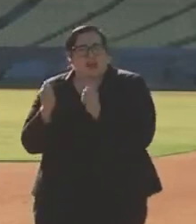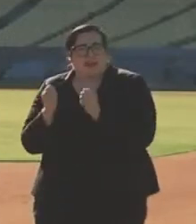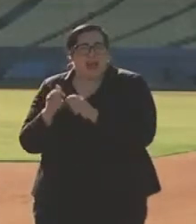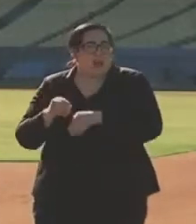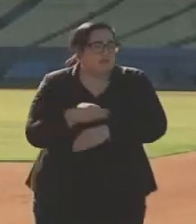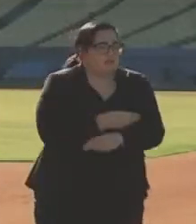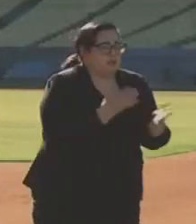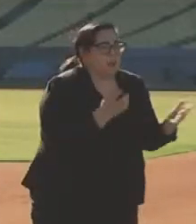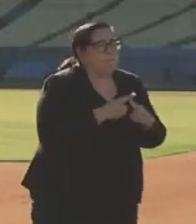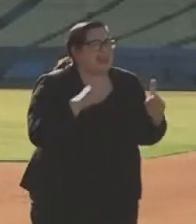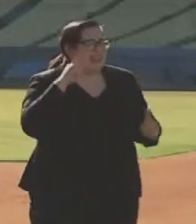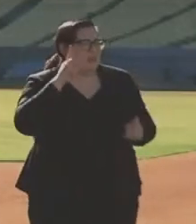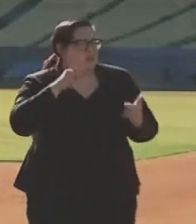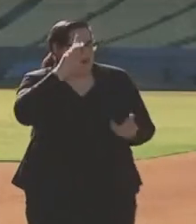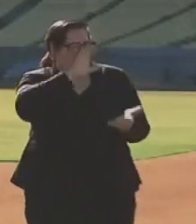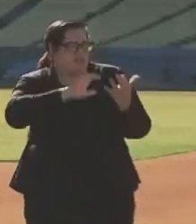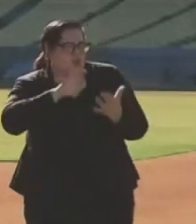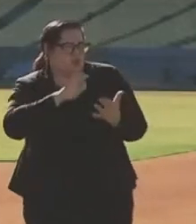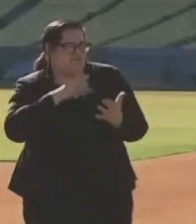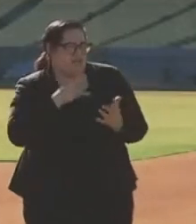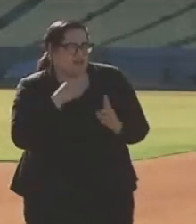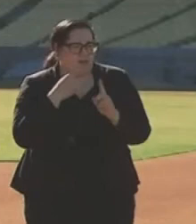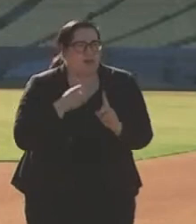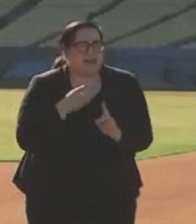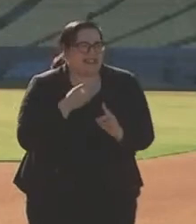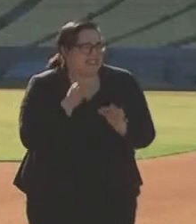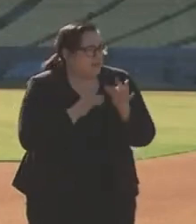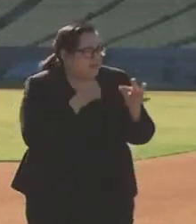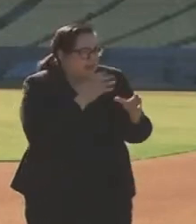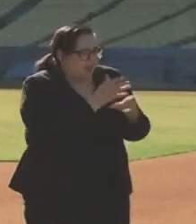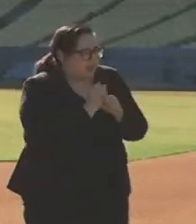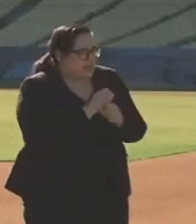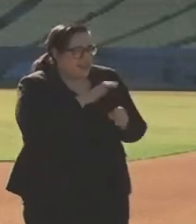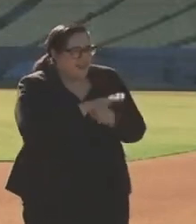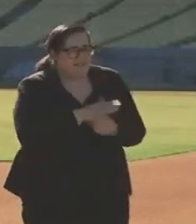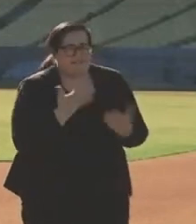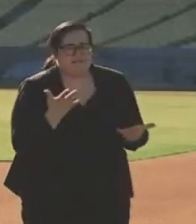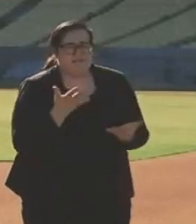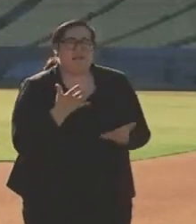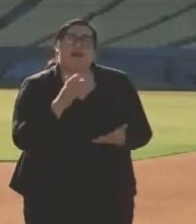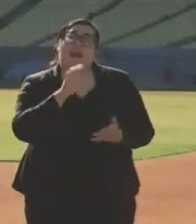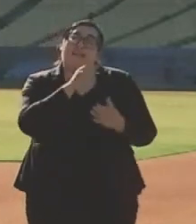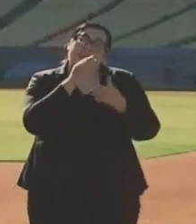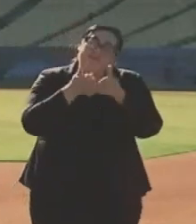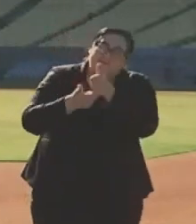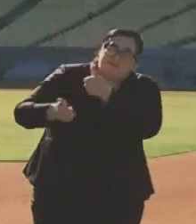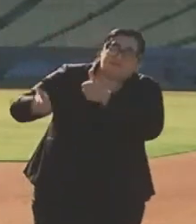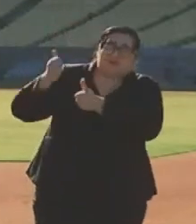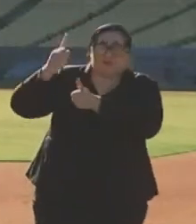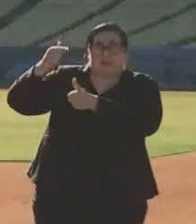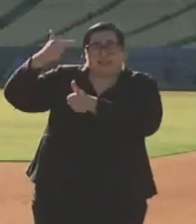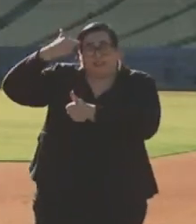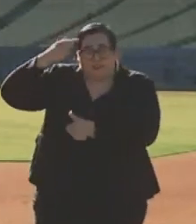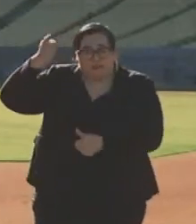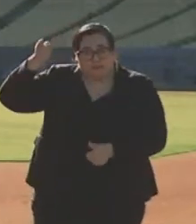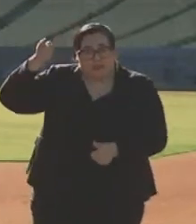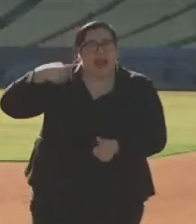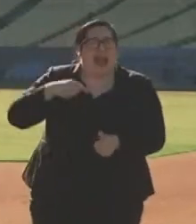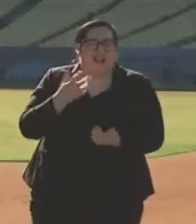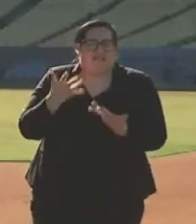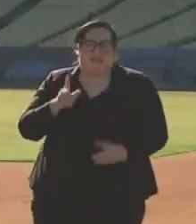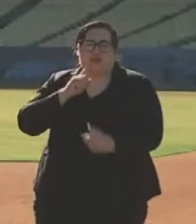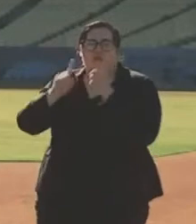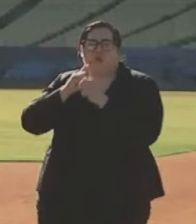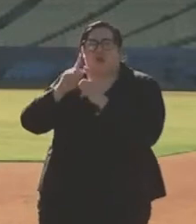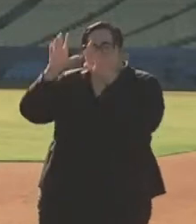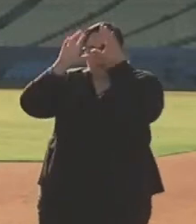when folks are confused out there, the central issue is we simply aren't receiving enough vaccines at the national level. And so I spoke with